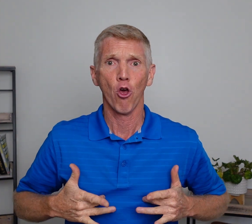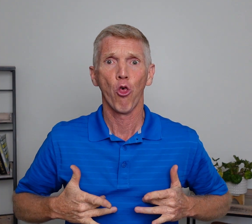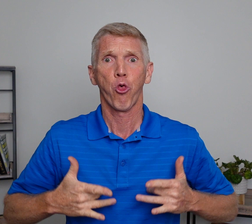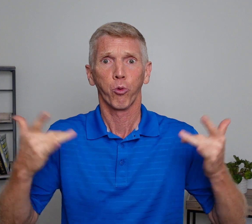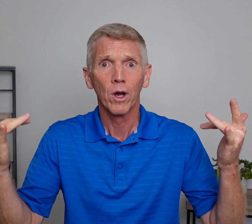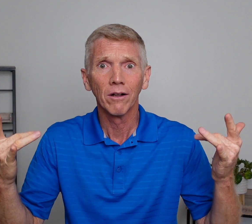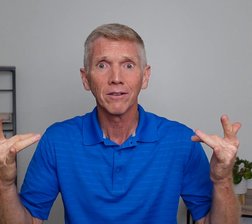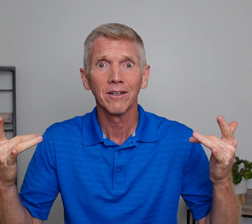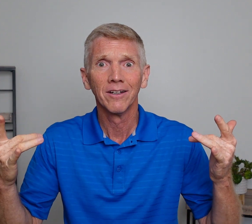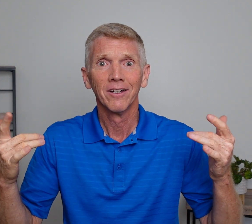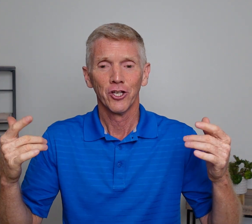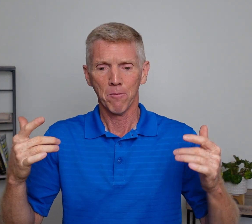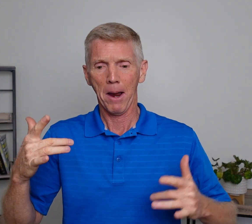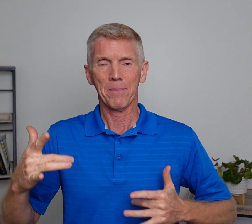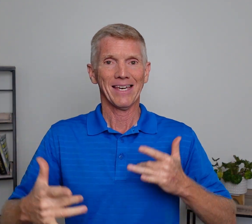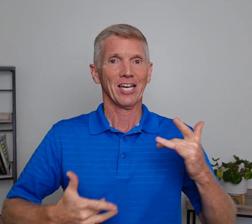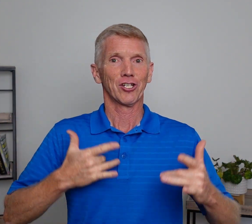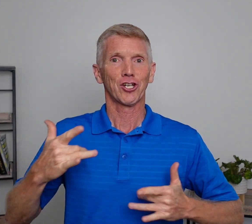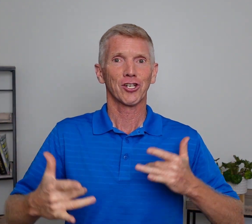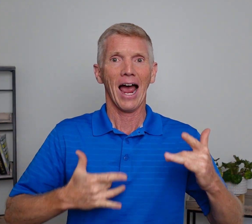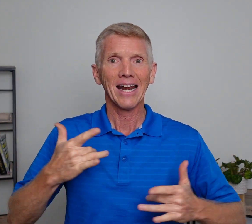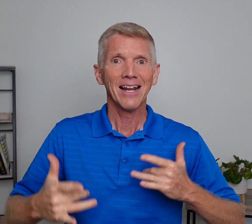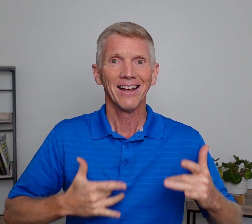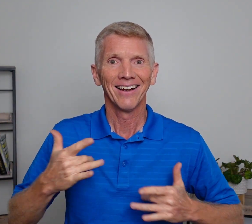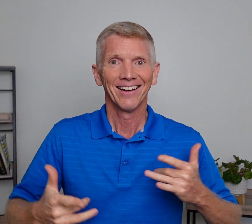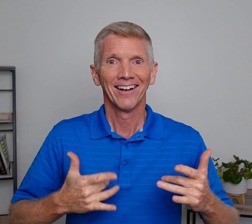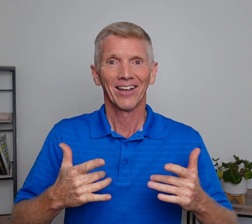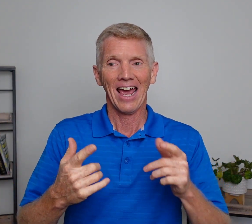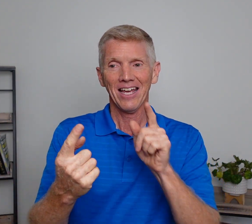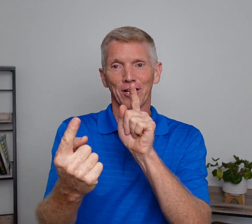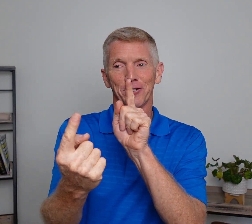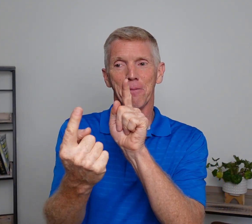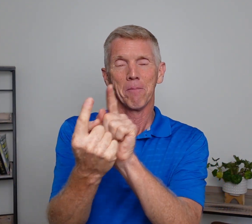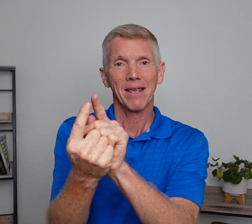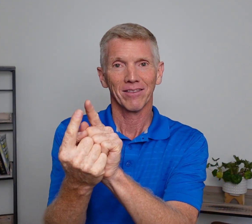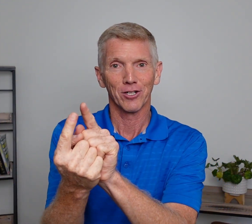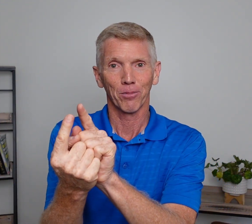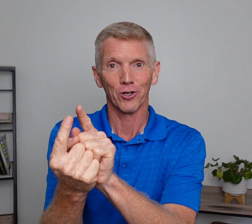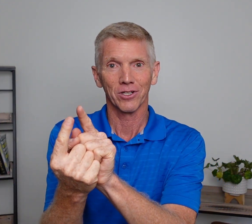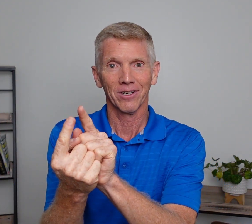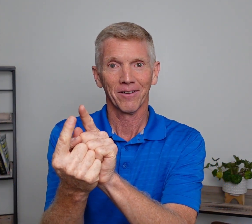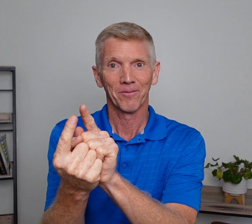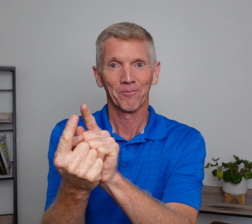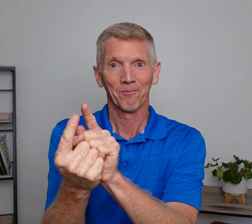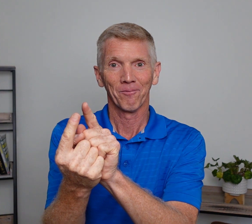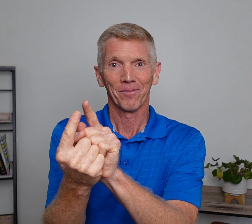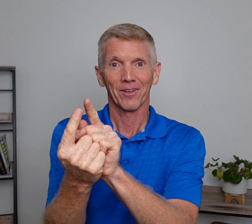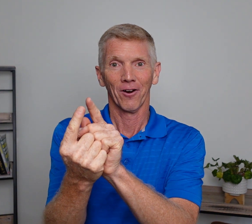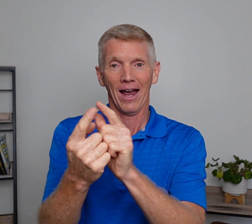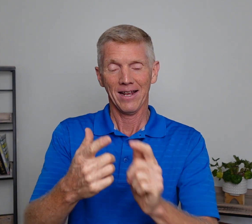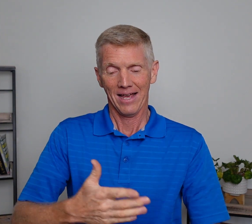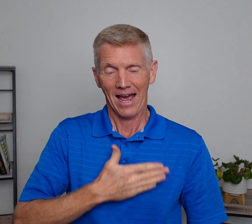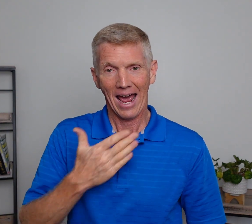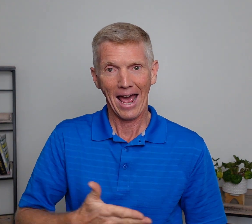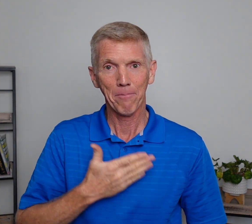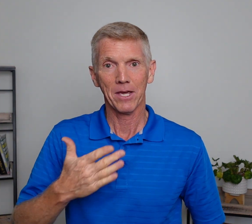thrilled. You might be excited, okay, to meet this person, all right? Happy,